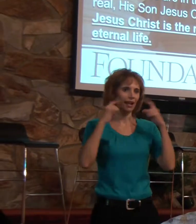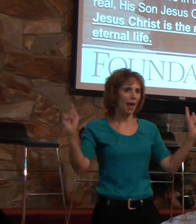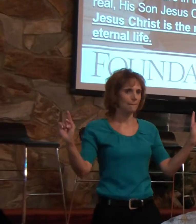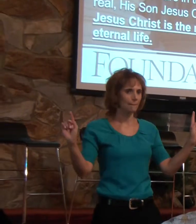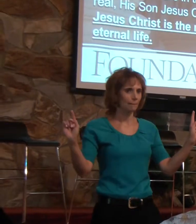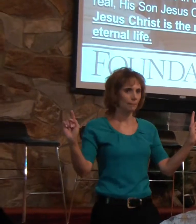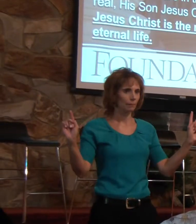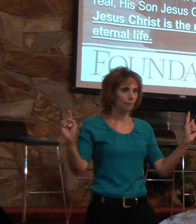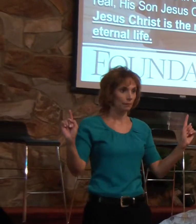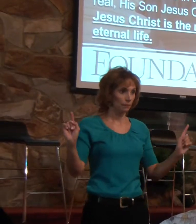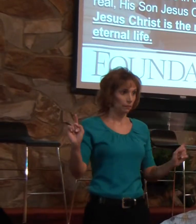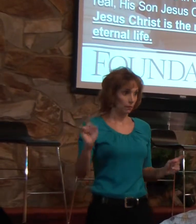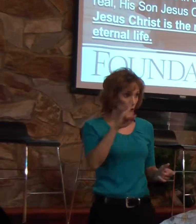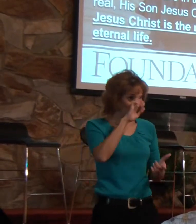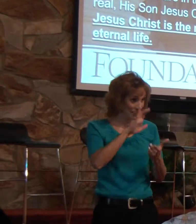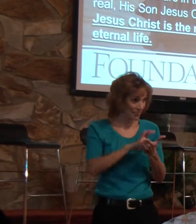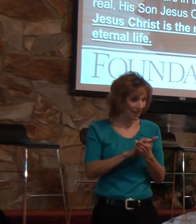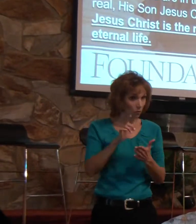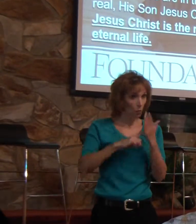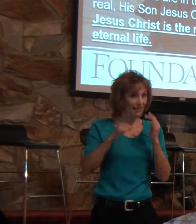Jesus is.